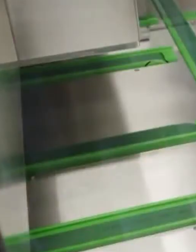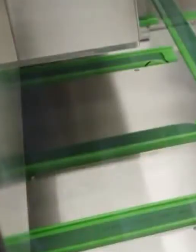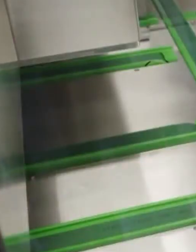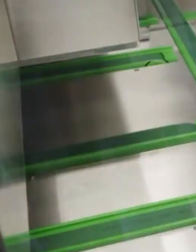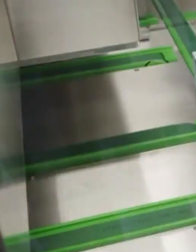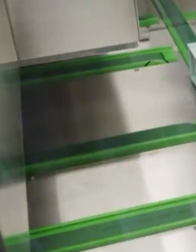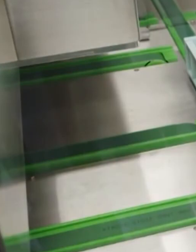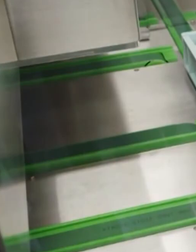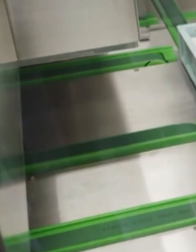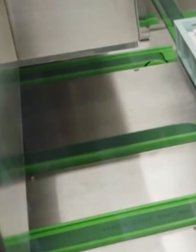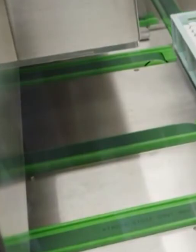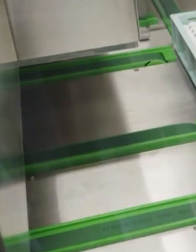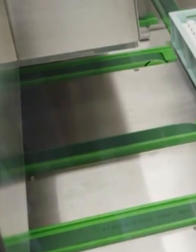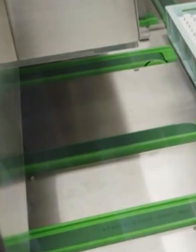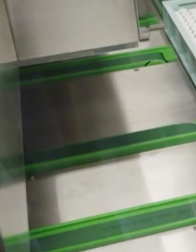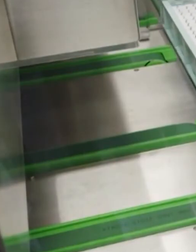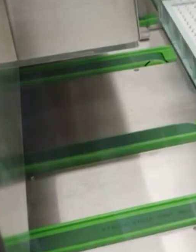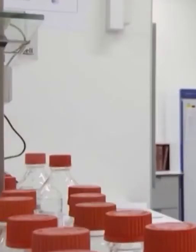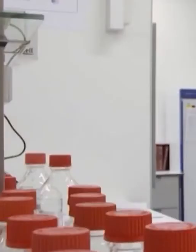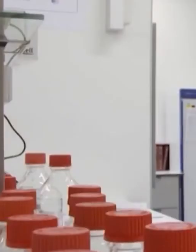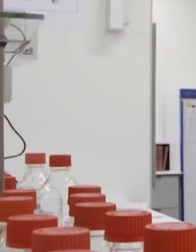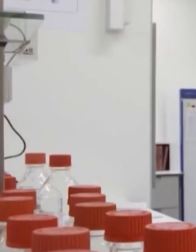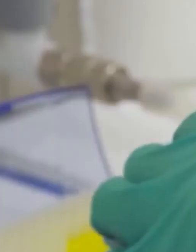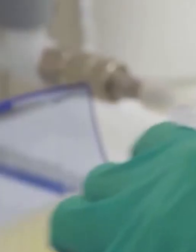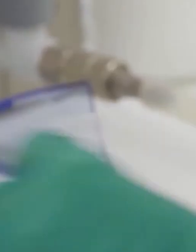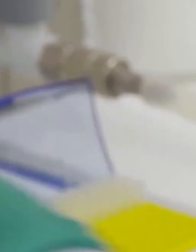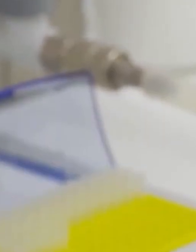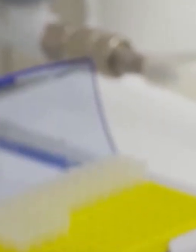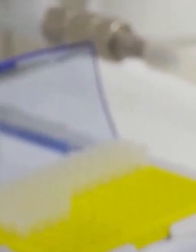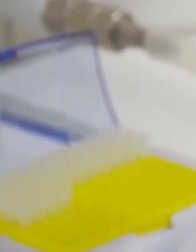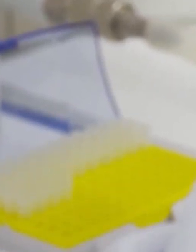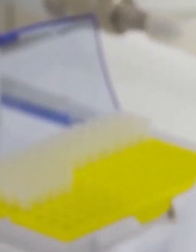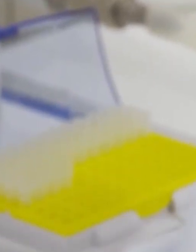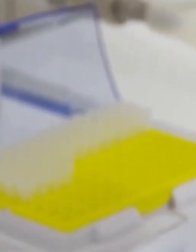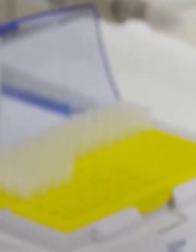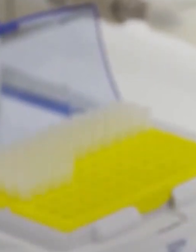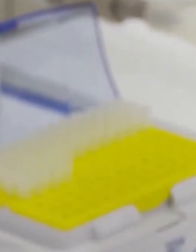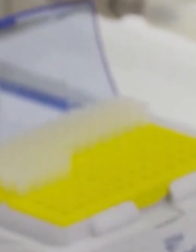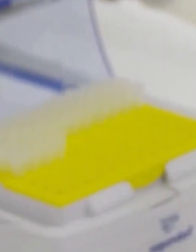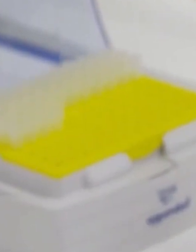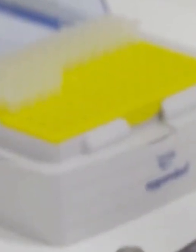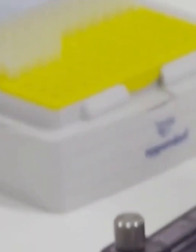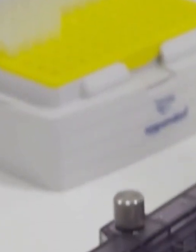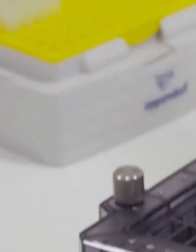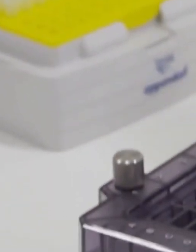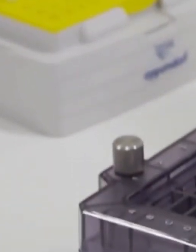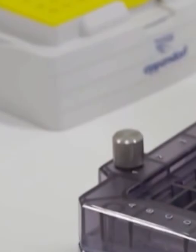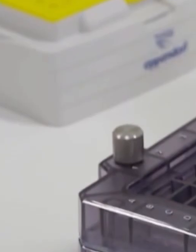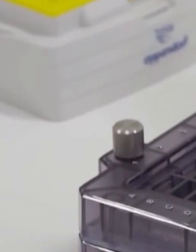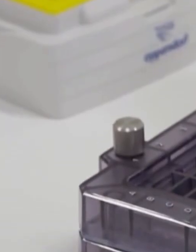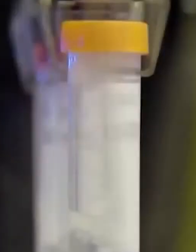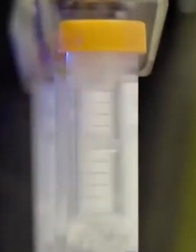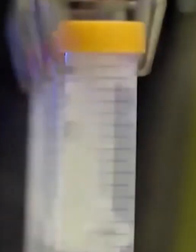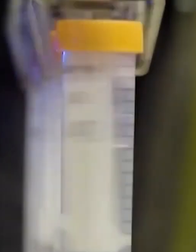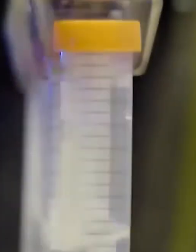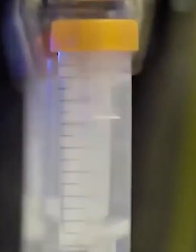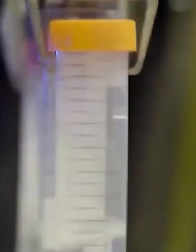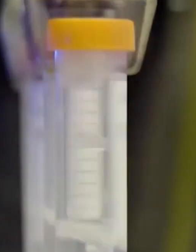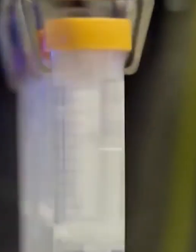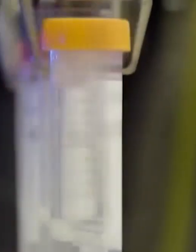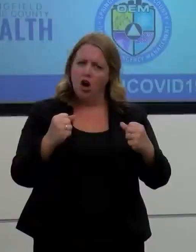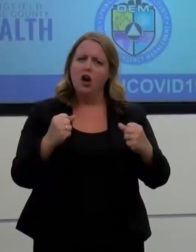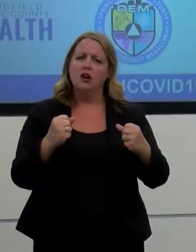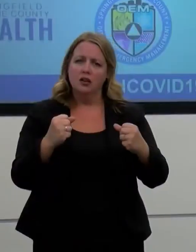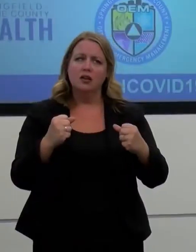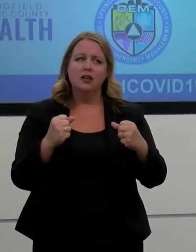We as individuals, as organizations, and as communities have to start acting like we're in the middle of a pandemic